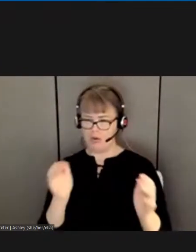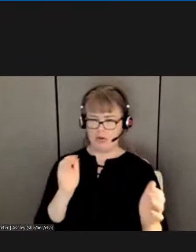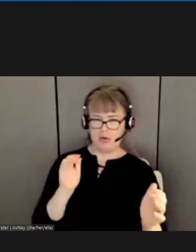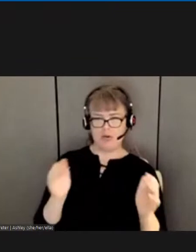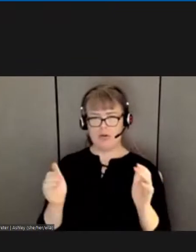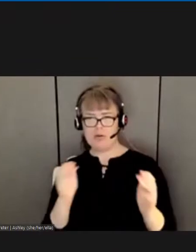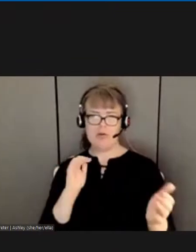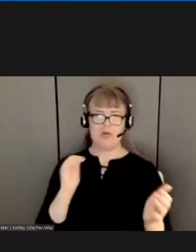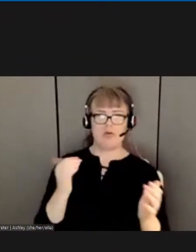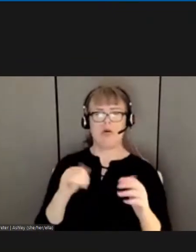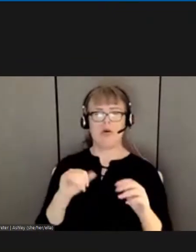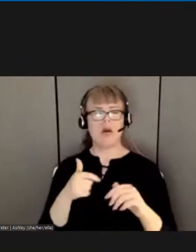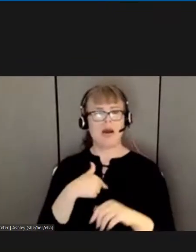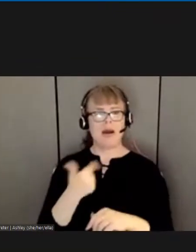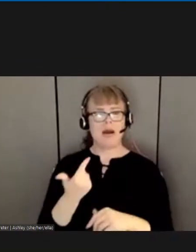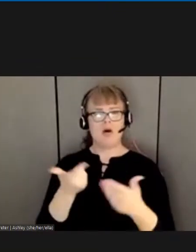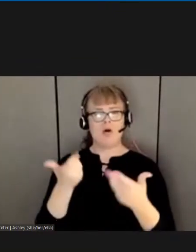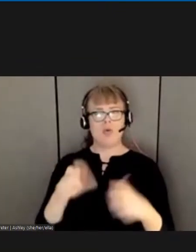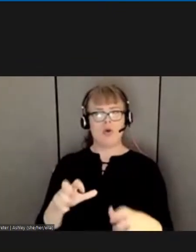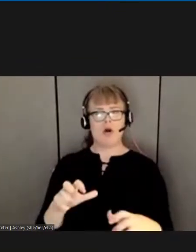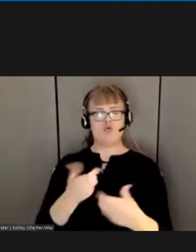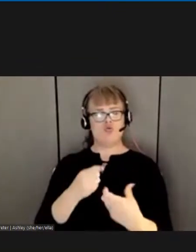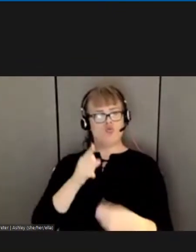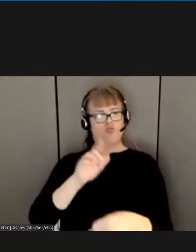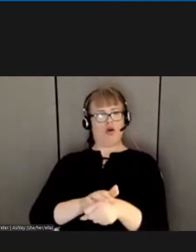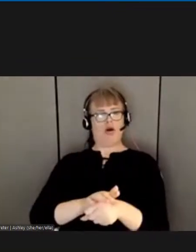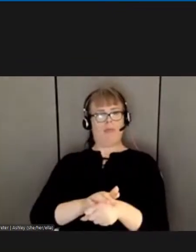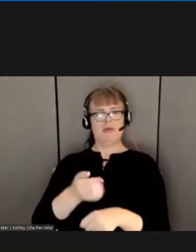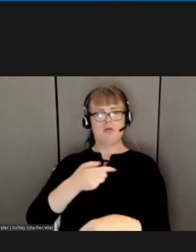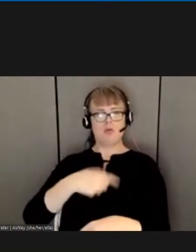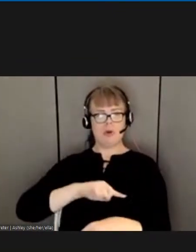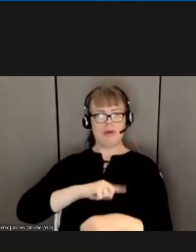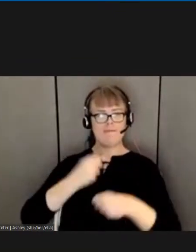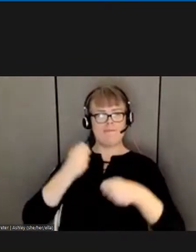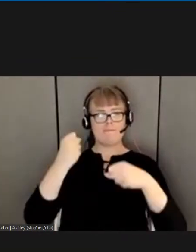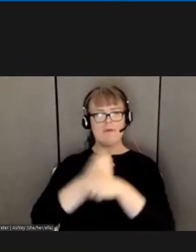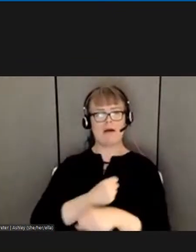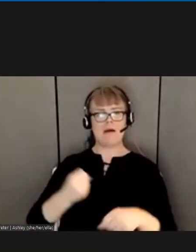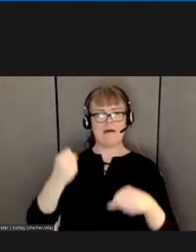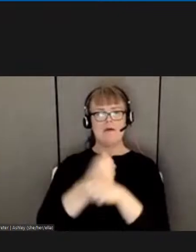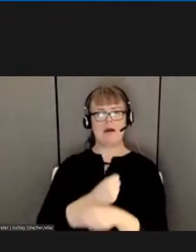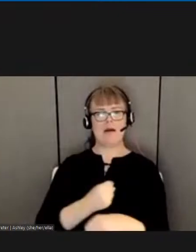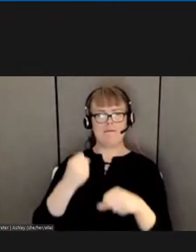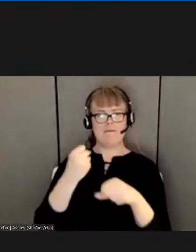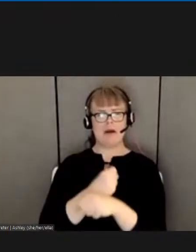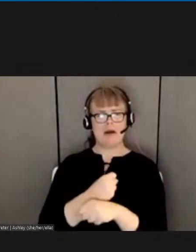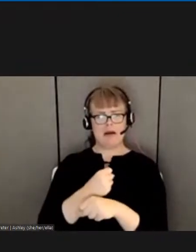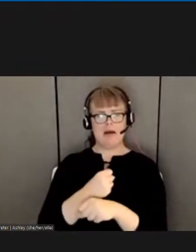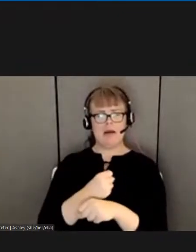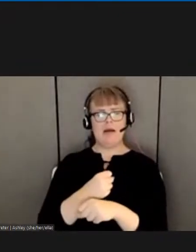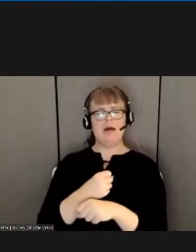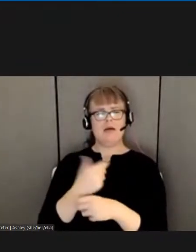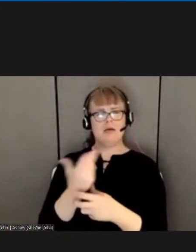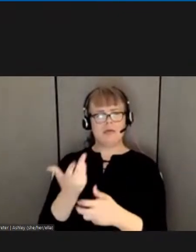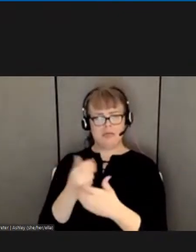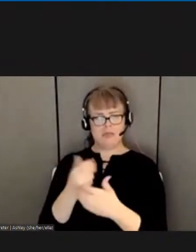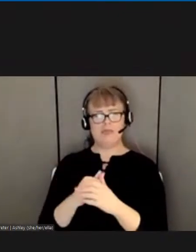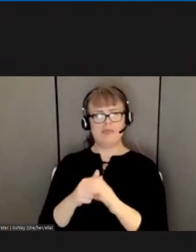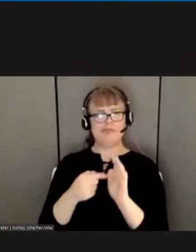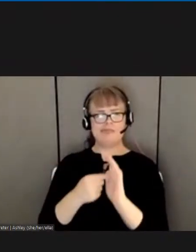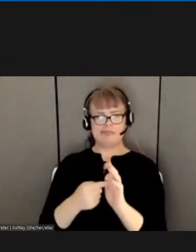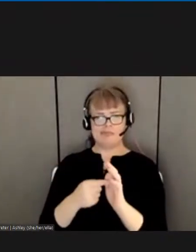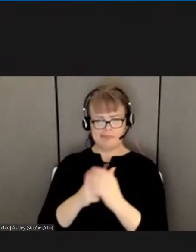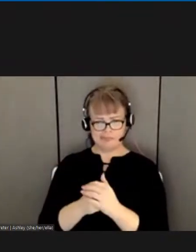that we're fighting for the next 10 years to gain, and I'll give you an example. Look at all the work givebacks we